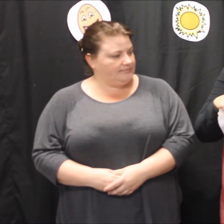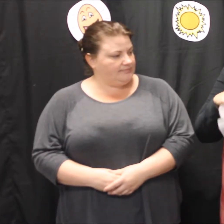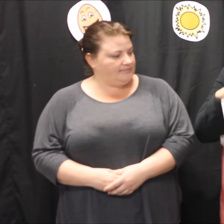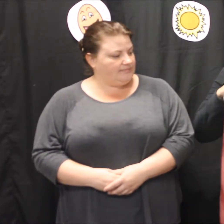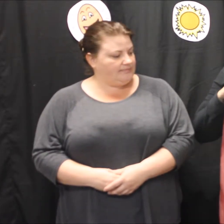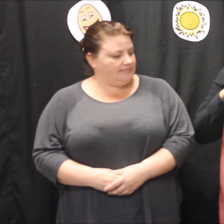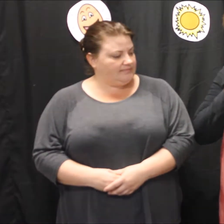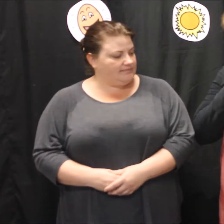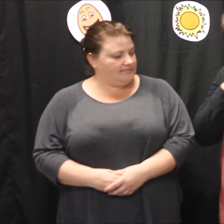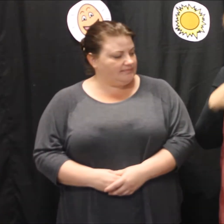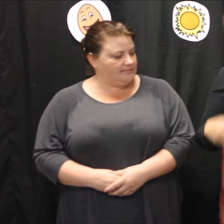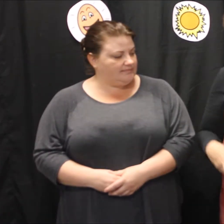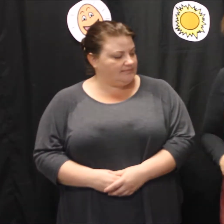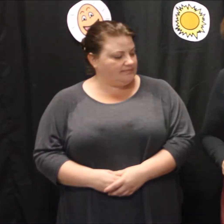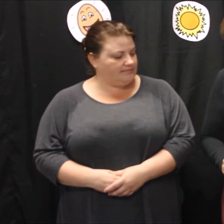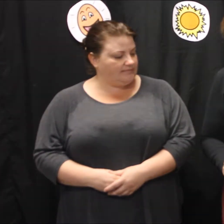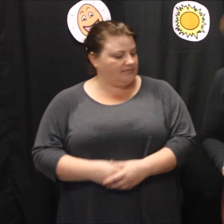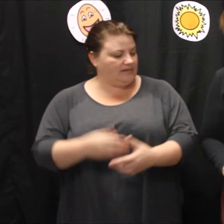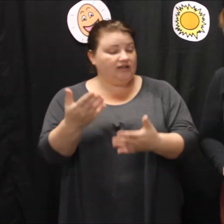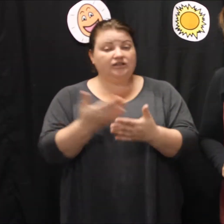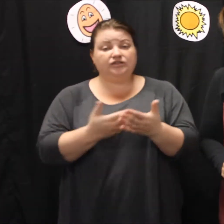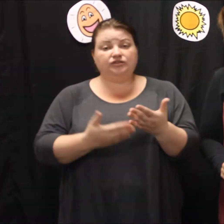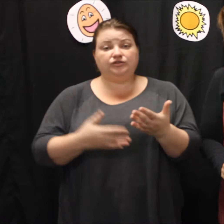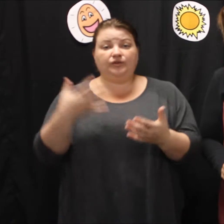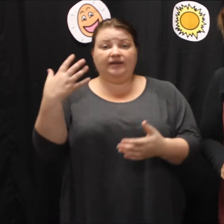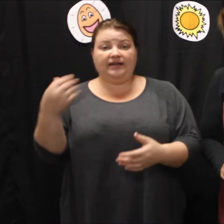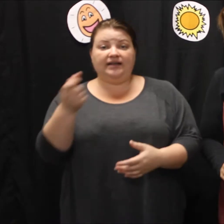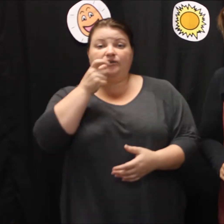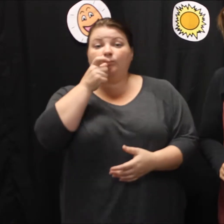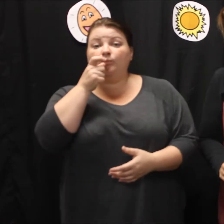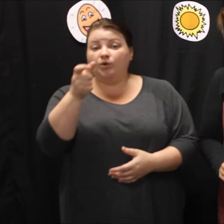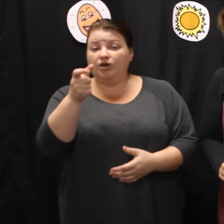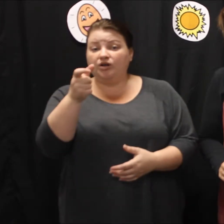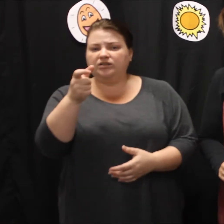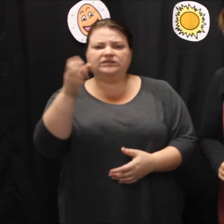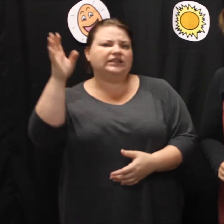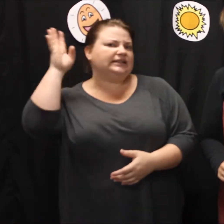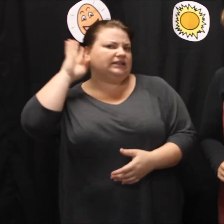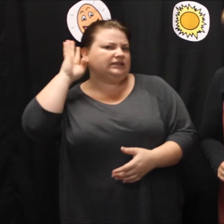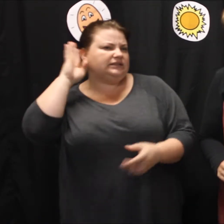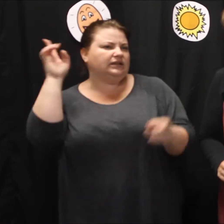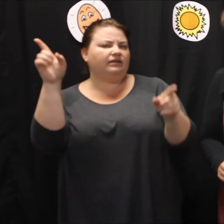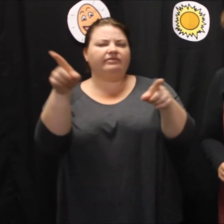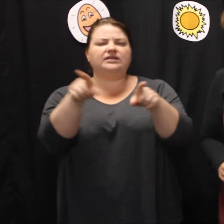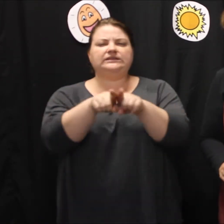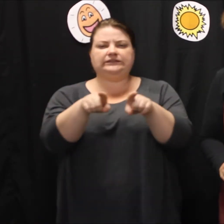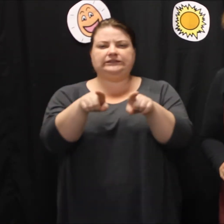our story today has words that sound the same. Some rhyming words.